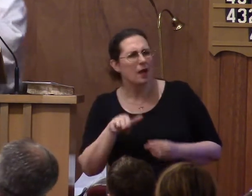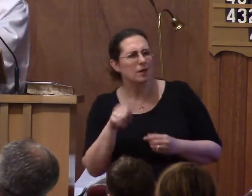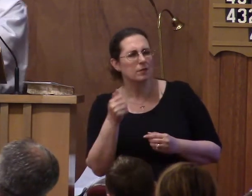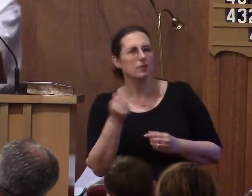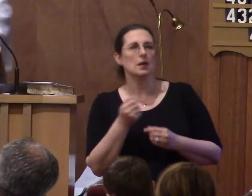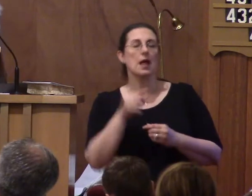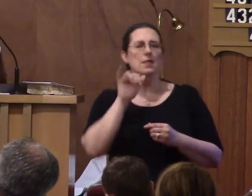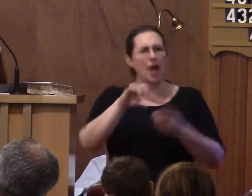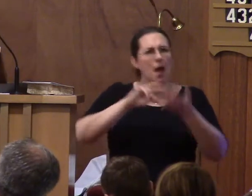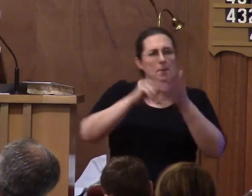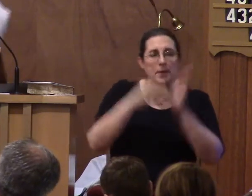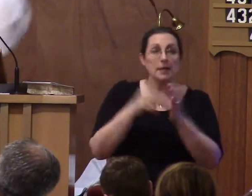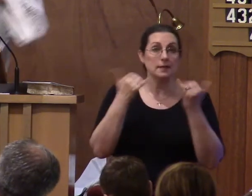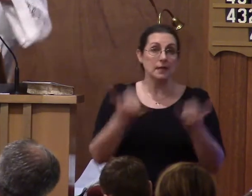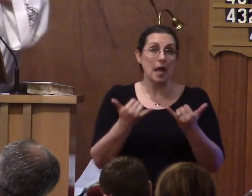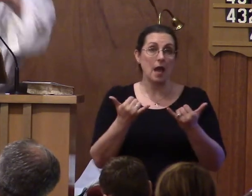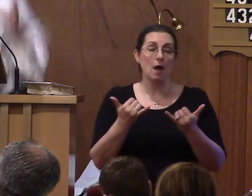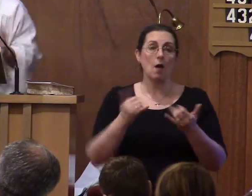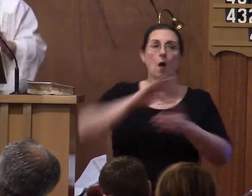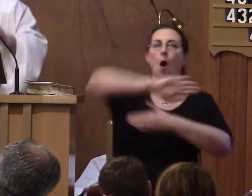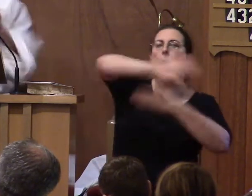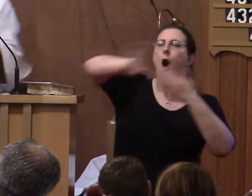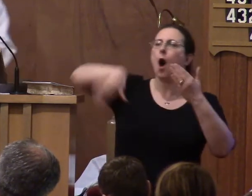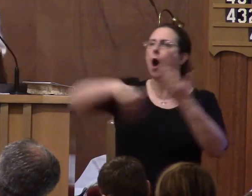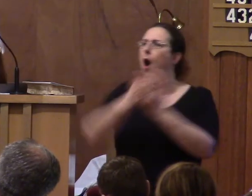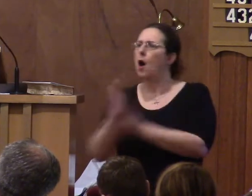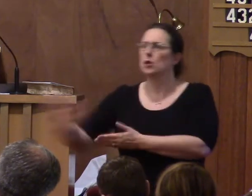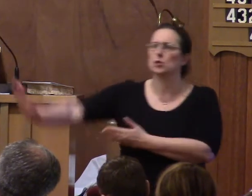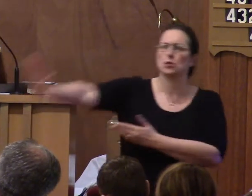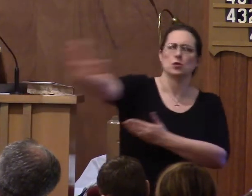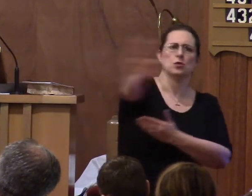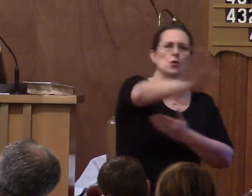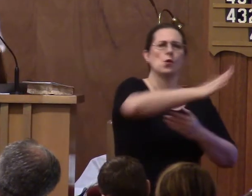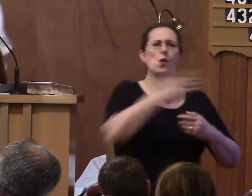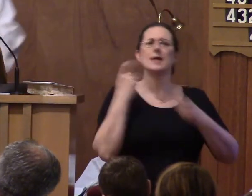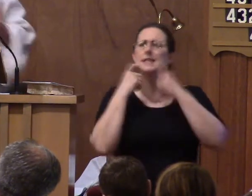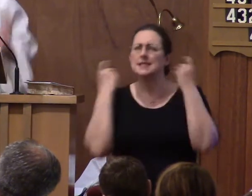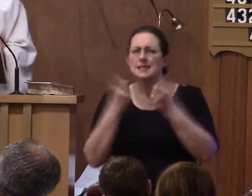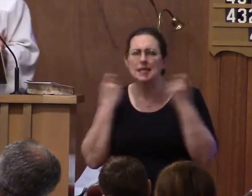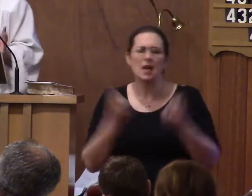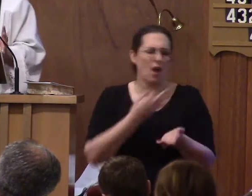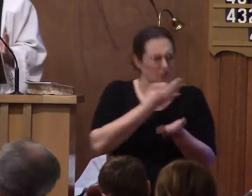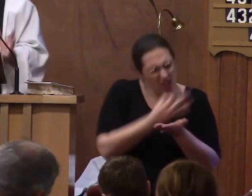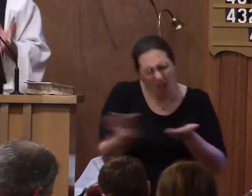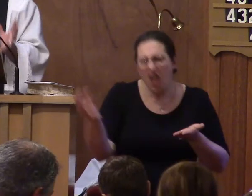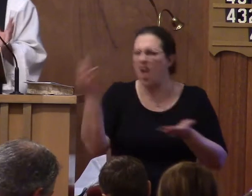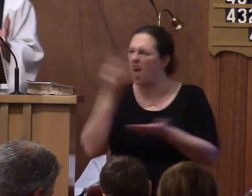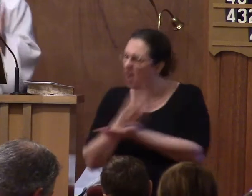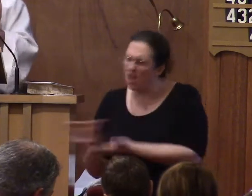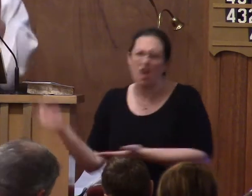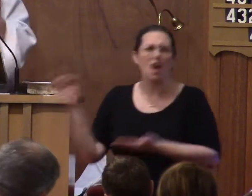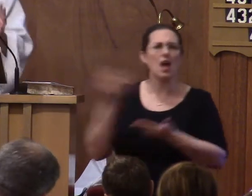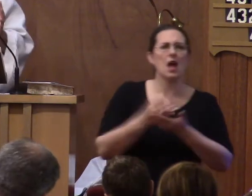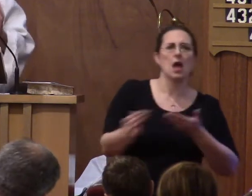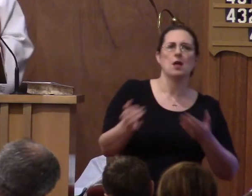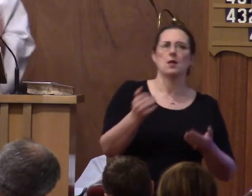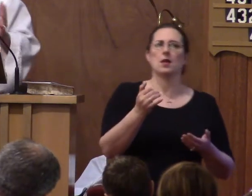means that now all your sins, all your failures, all your Mr. Hyde